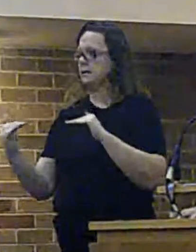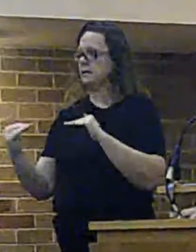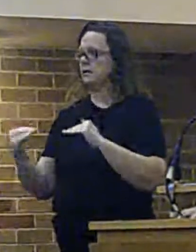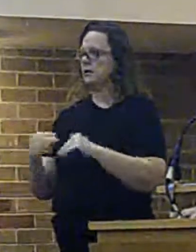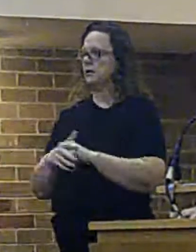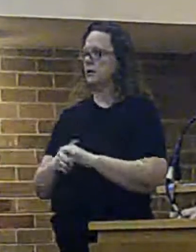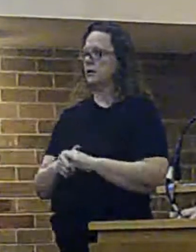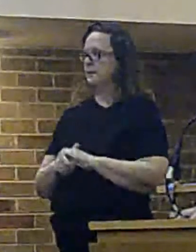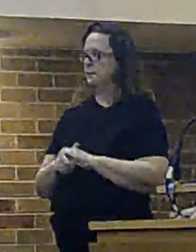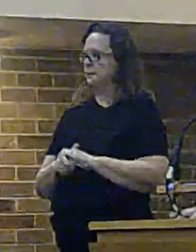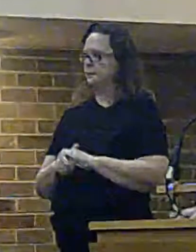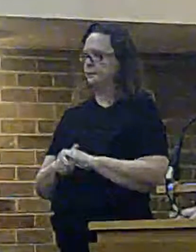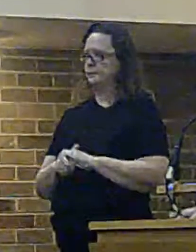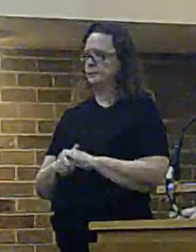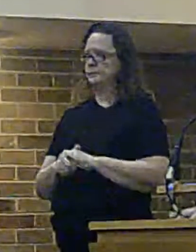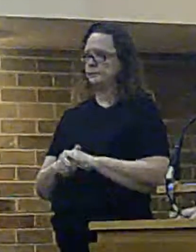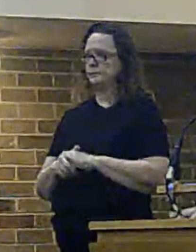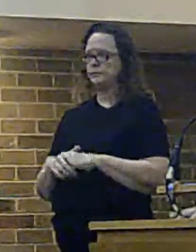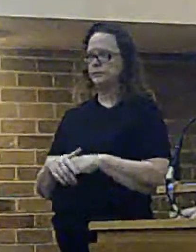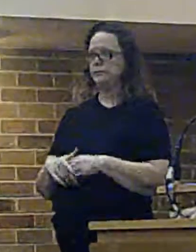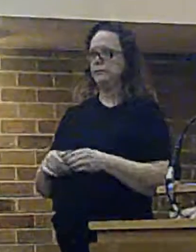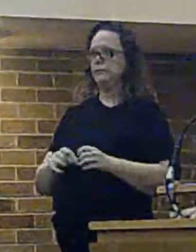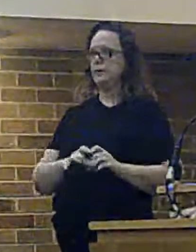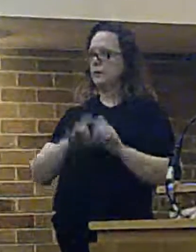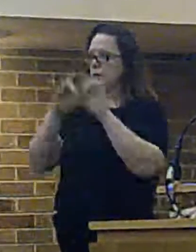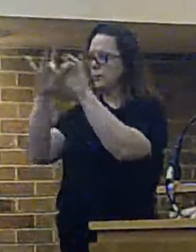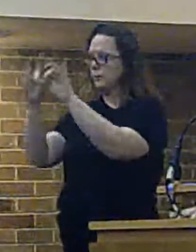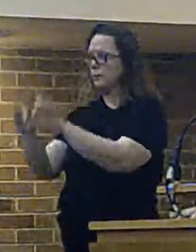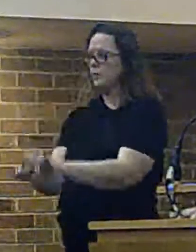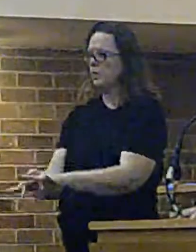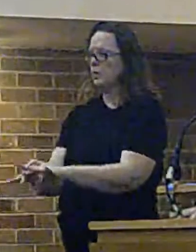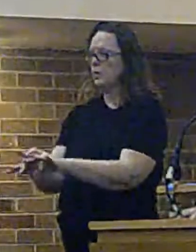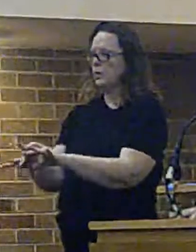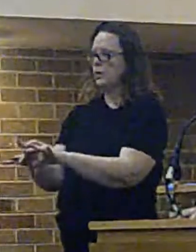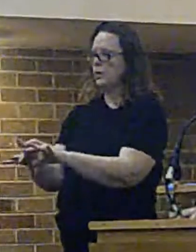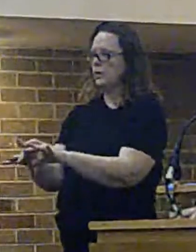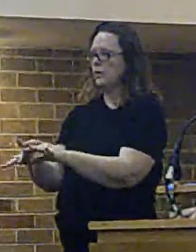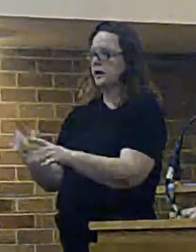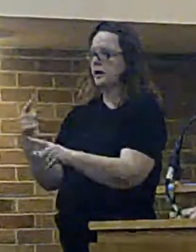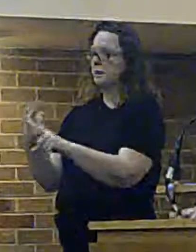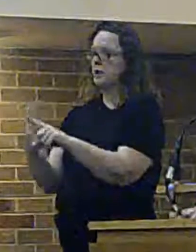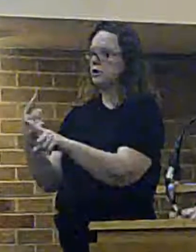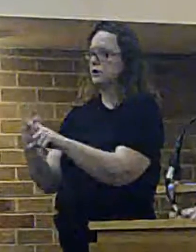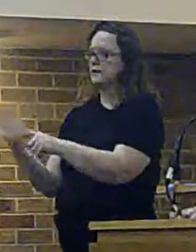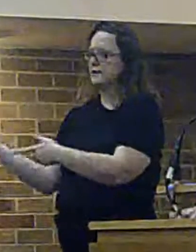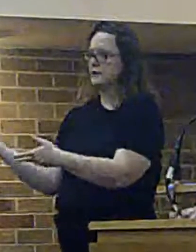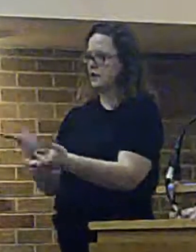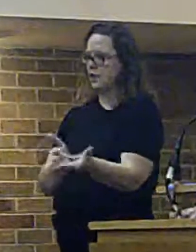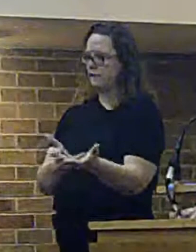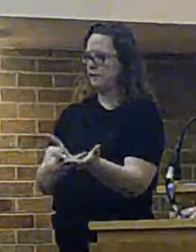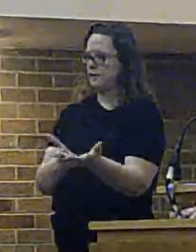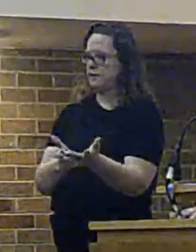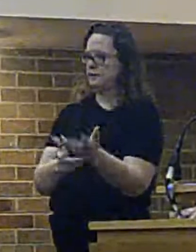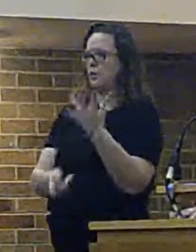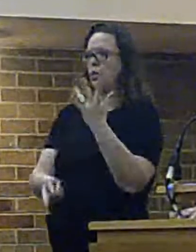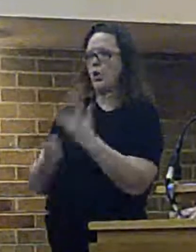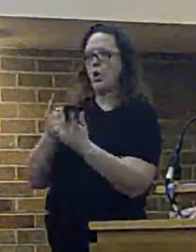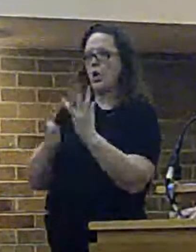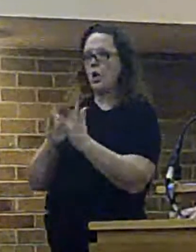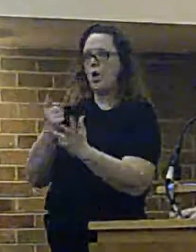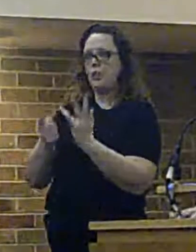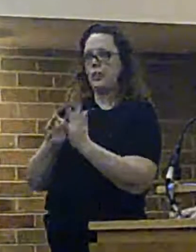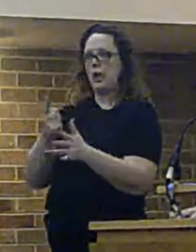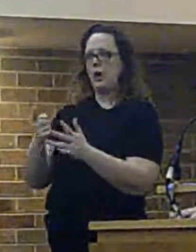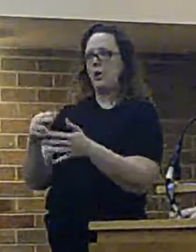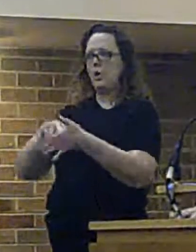to co-locate with either other emergency services or other public bodies. It